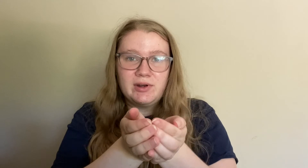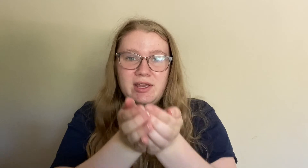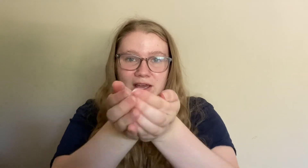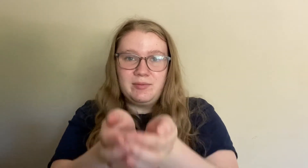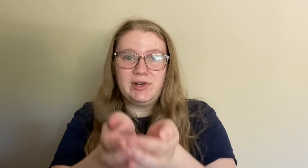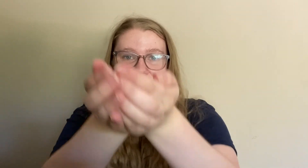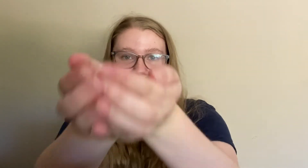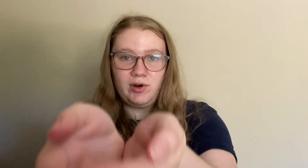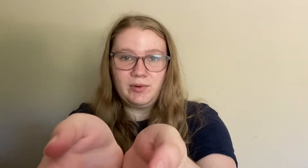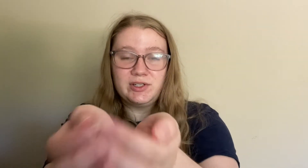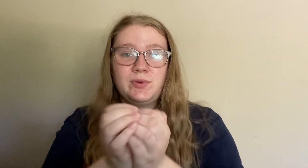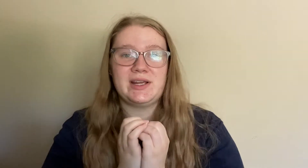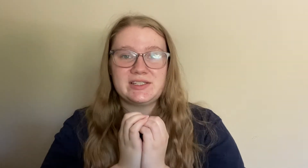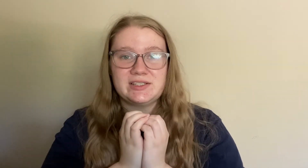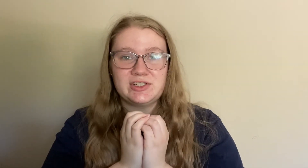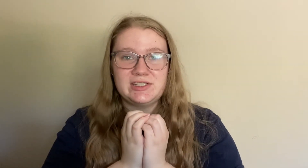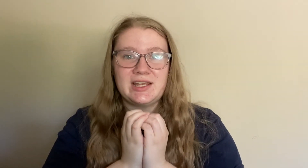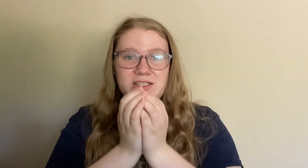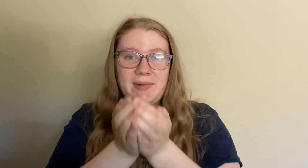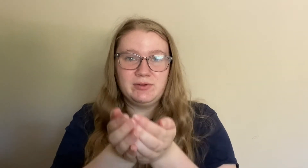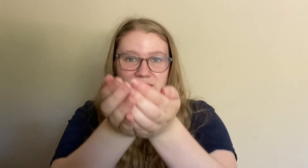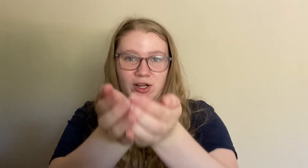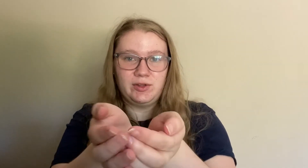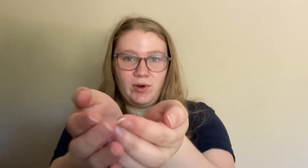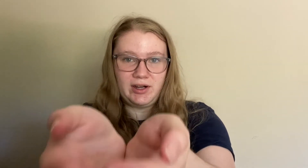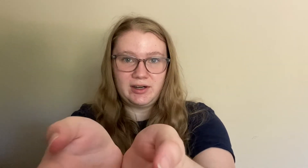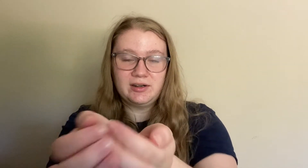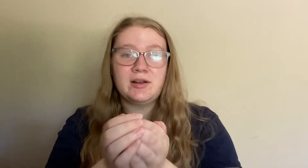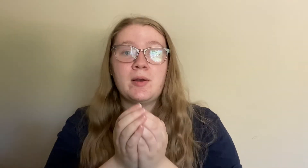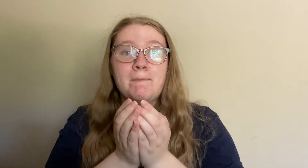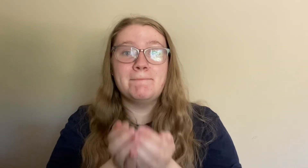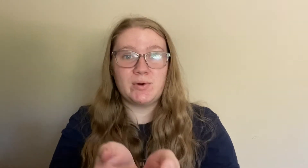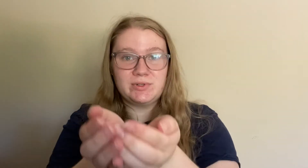and bring them forward twice just like it's bouncing on the water. Boat.